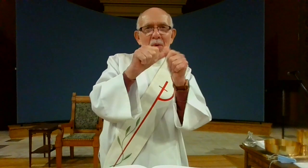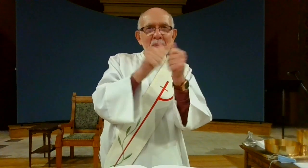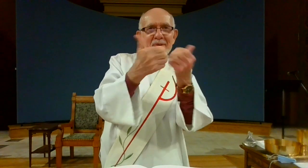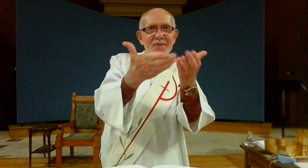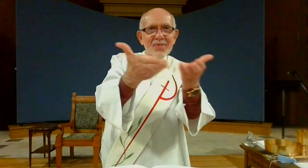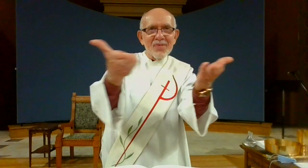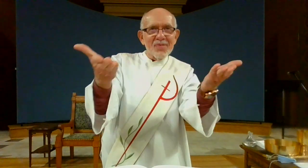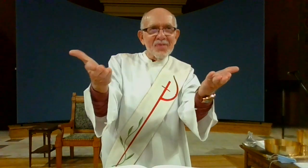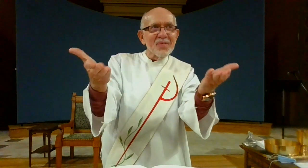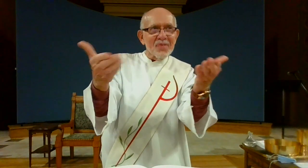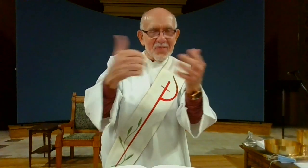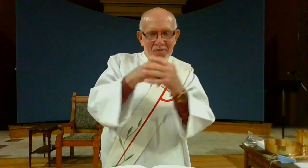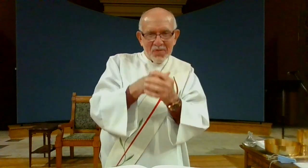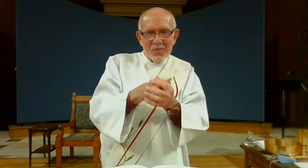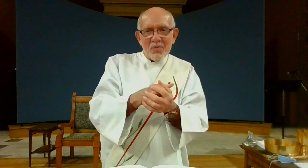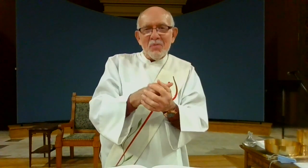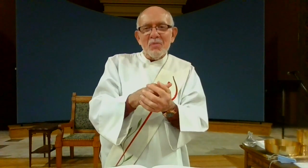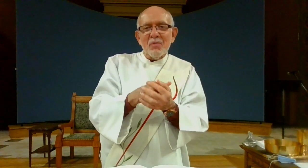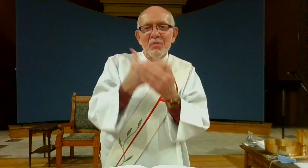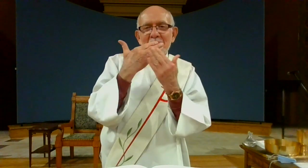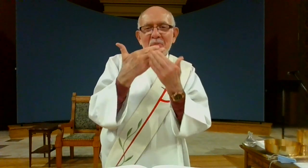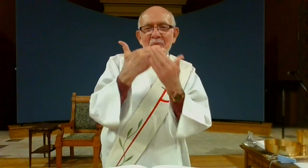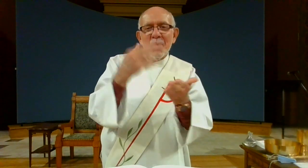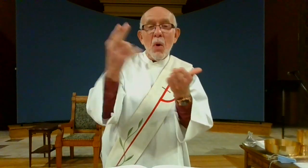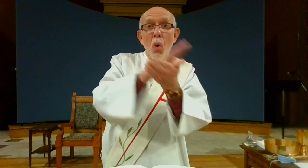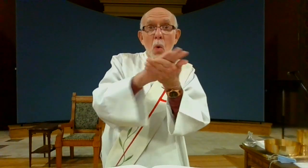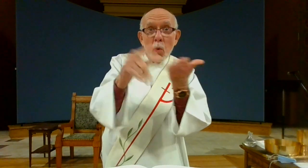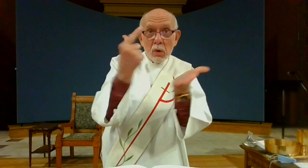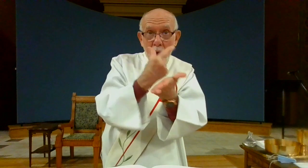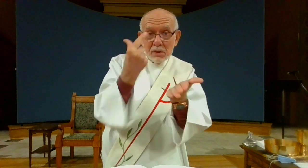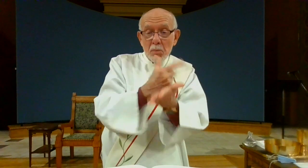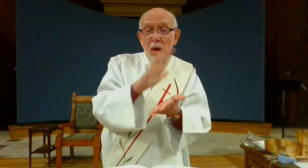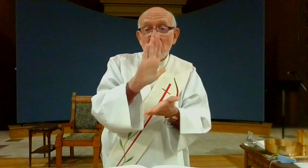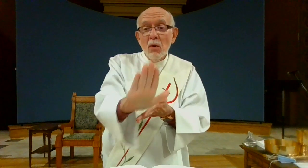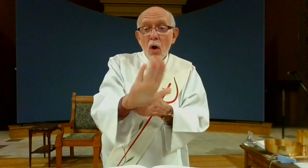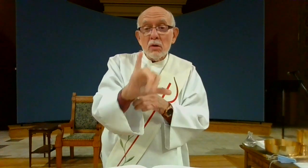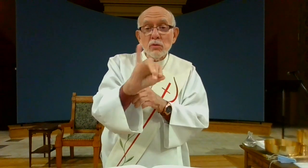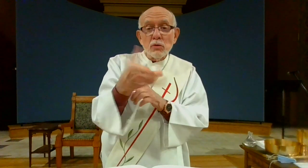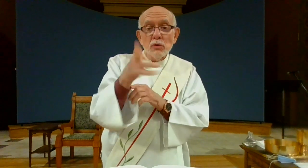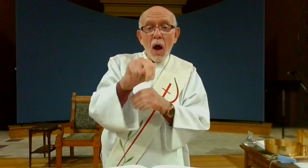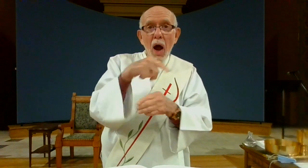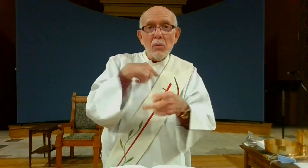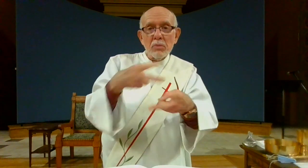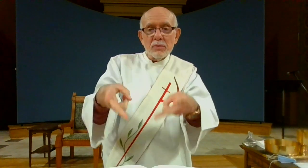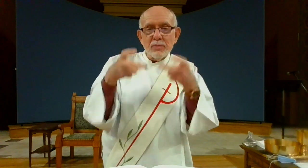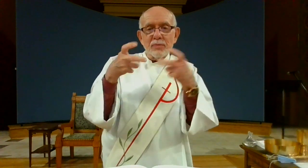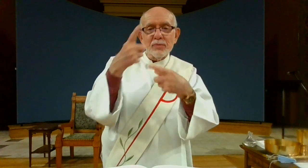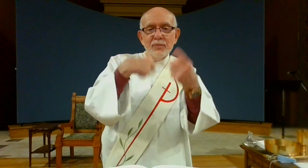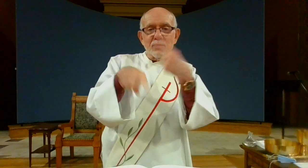The Lord be with you and with your spirit Thank you A reading from the Holy Gospel according